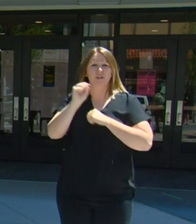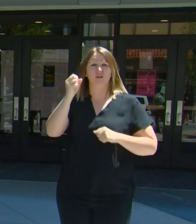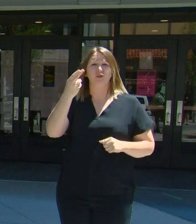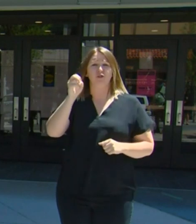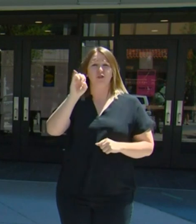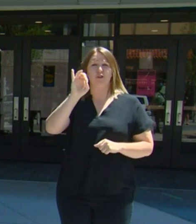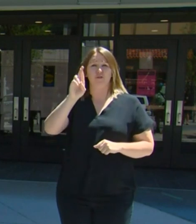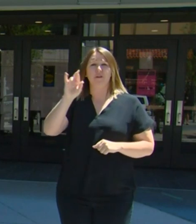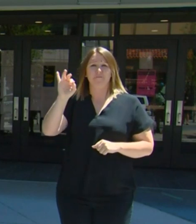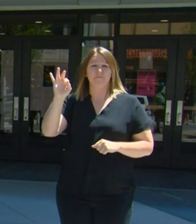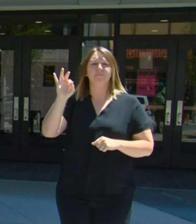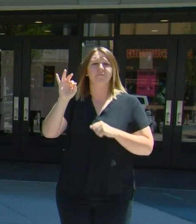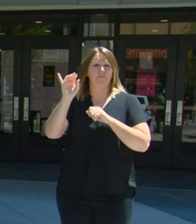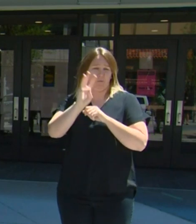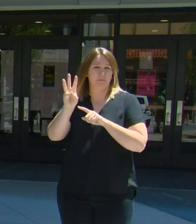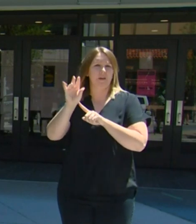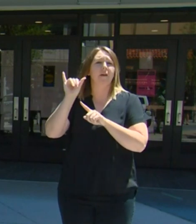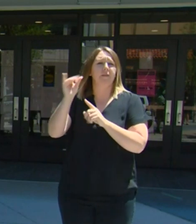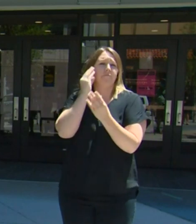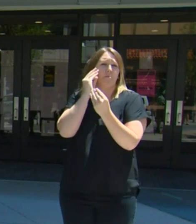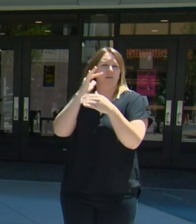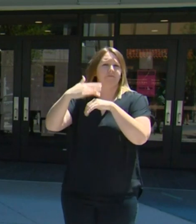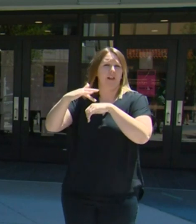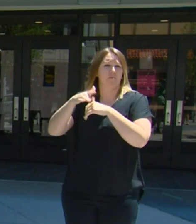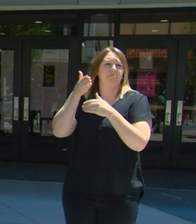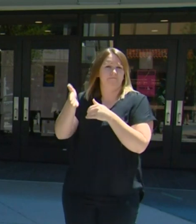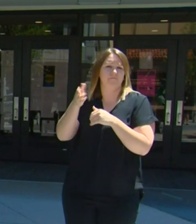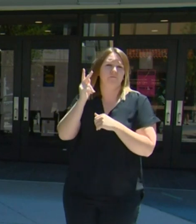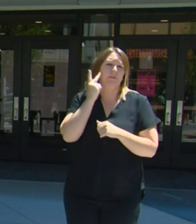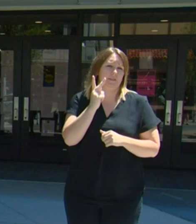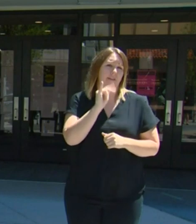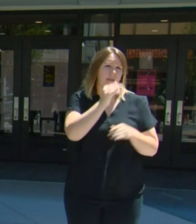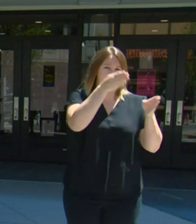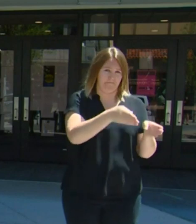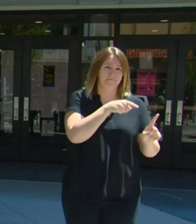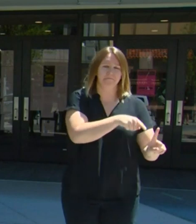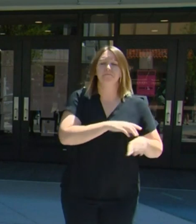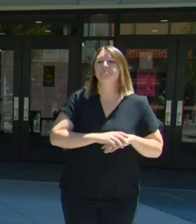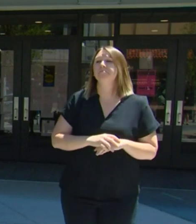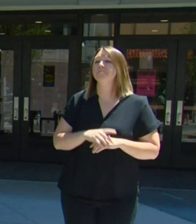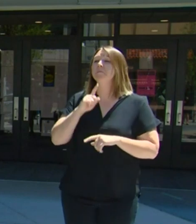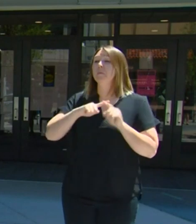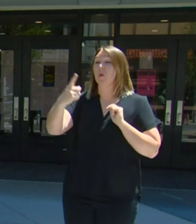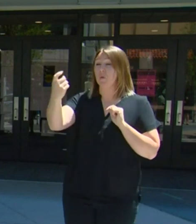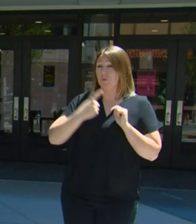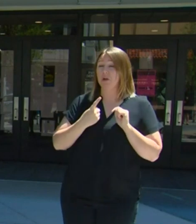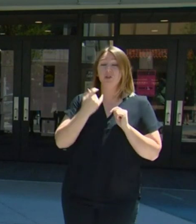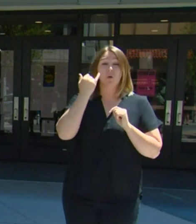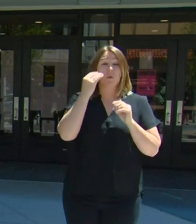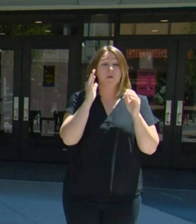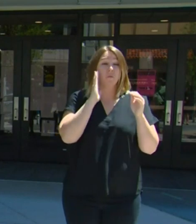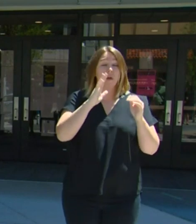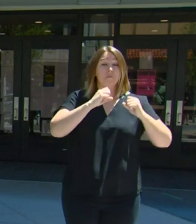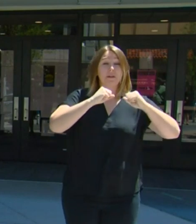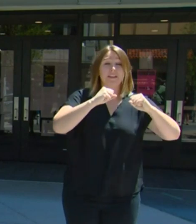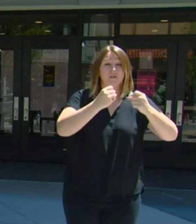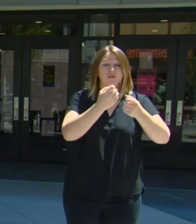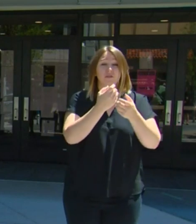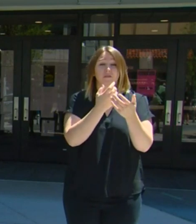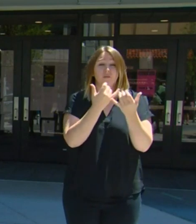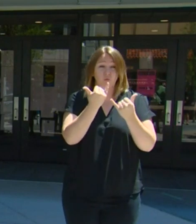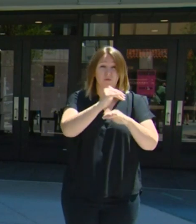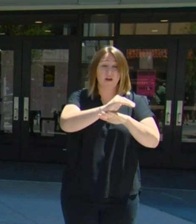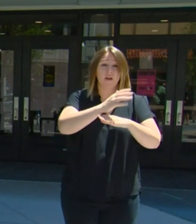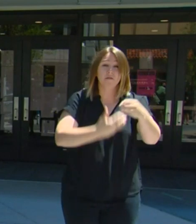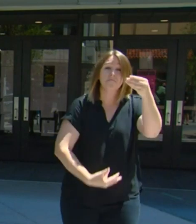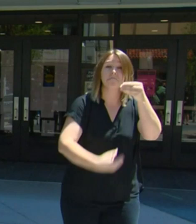was. But the real question is, will there be extra protection or safety tonight? And the answer is